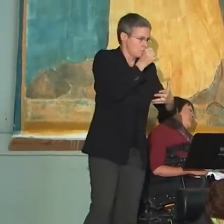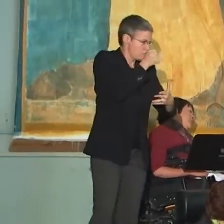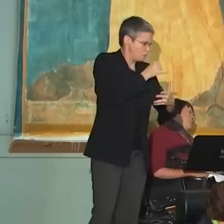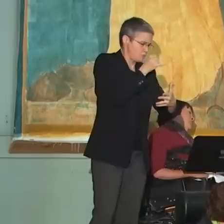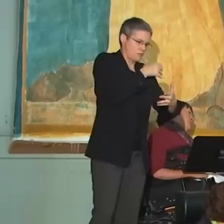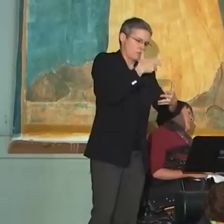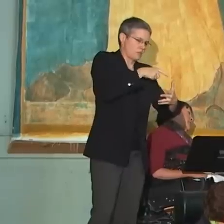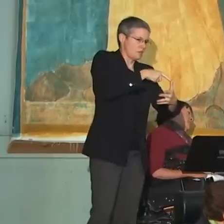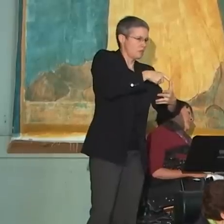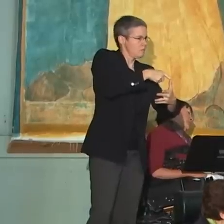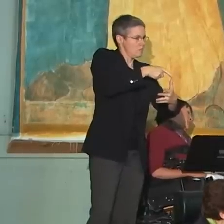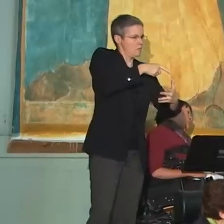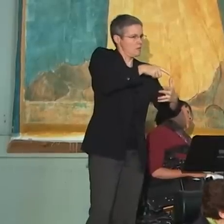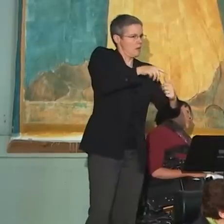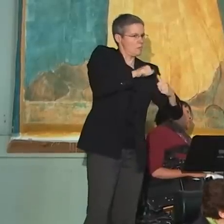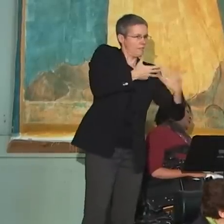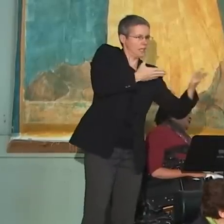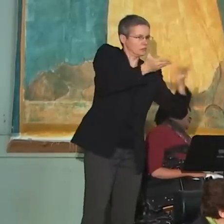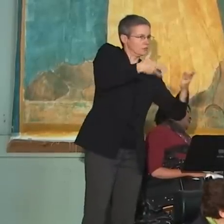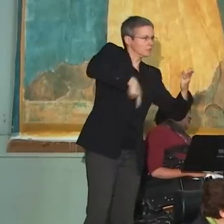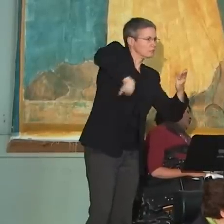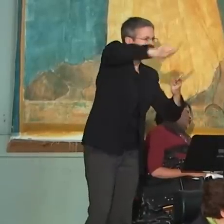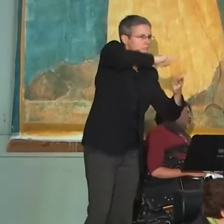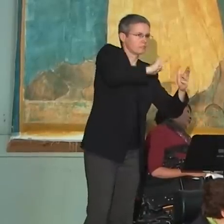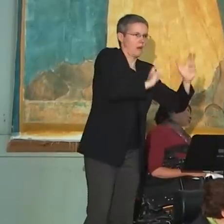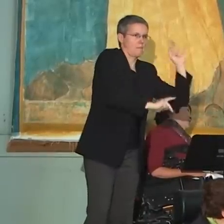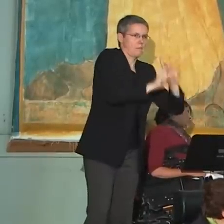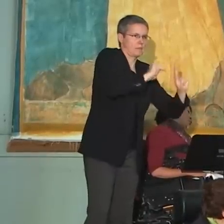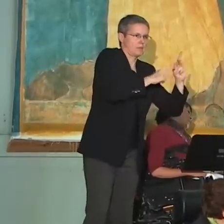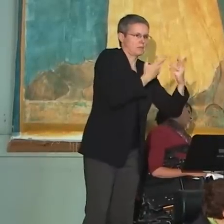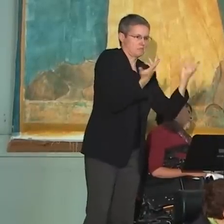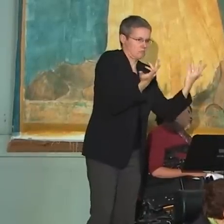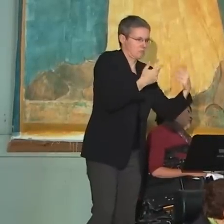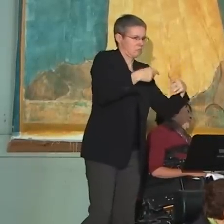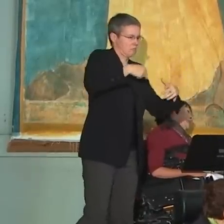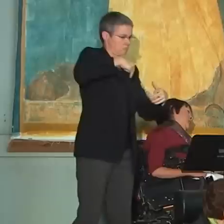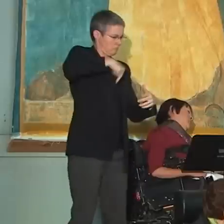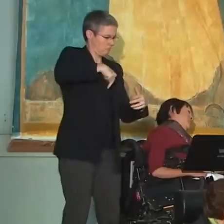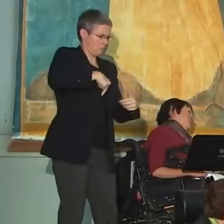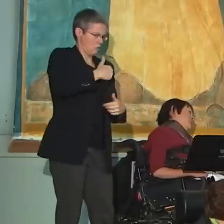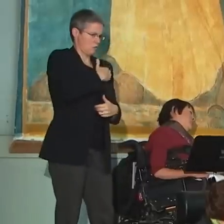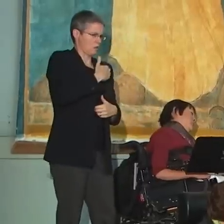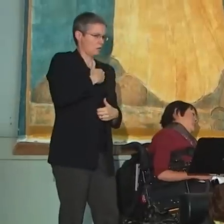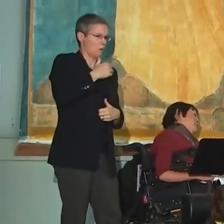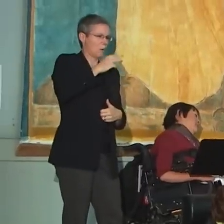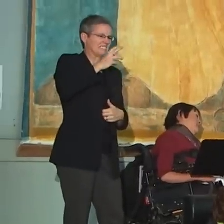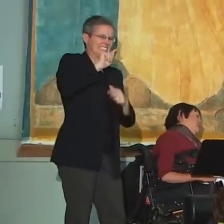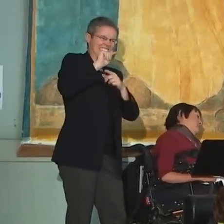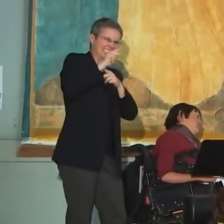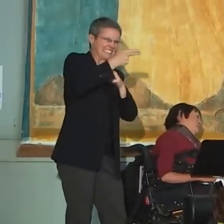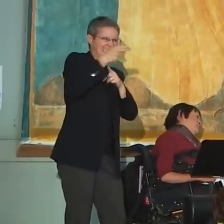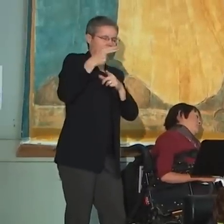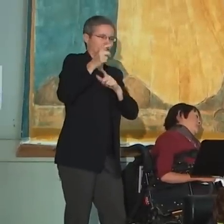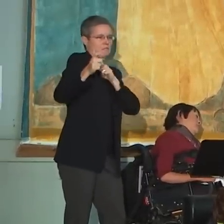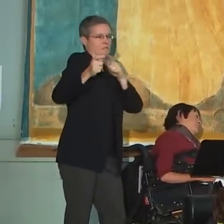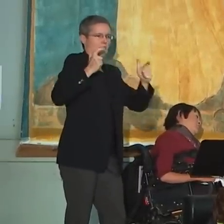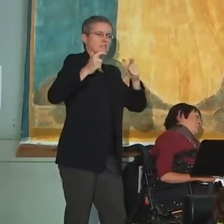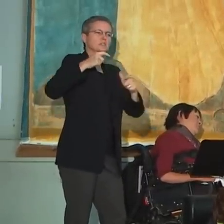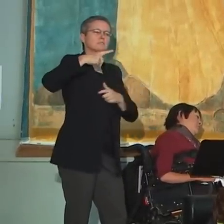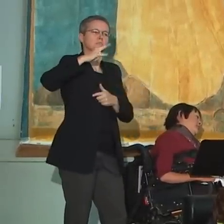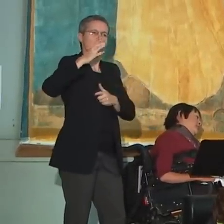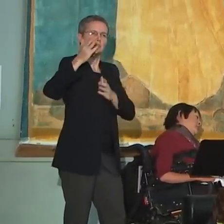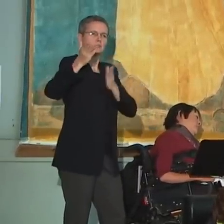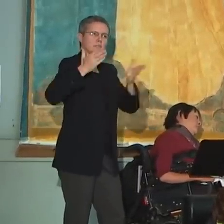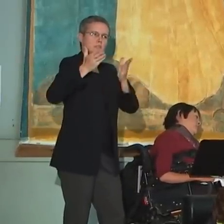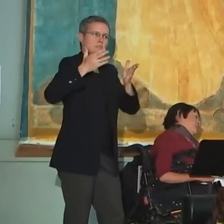services to the public. With Toronto being the sixth largest public sector organization in the country, this city is in a position to become a